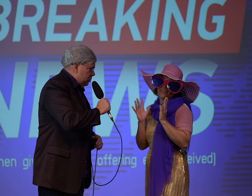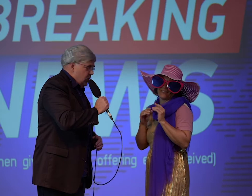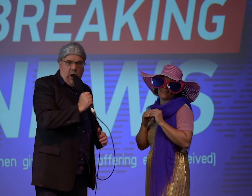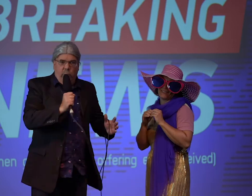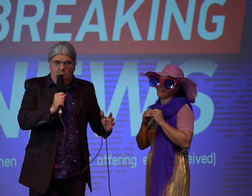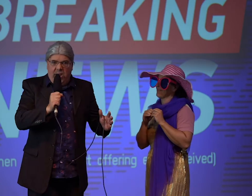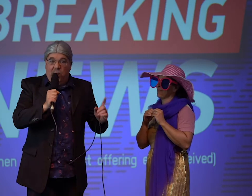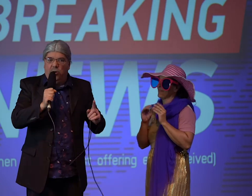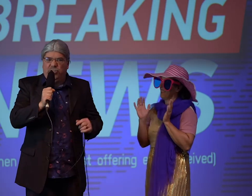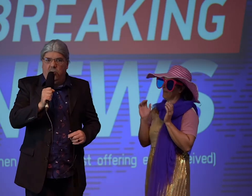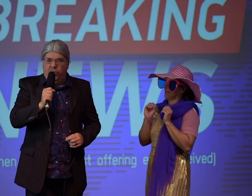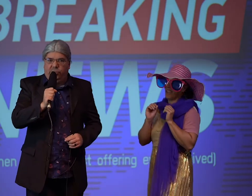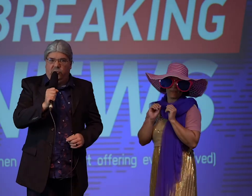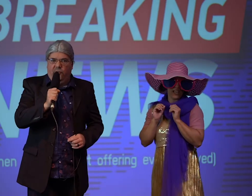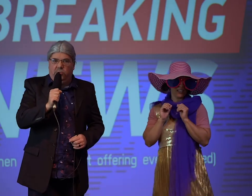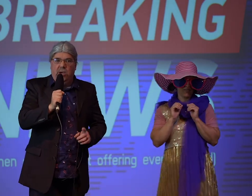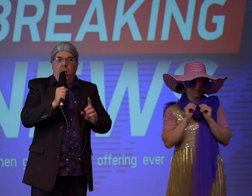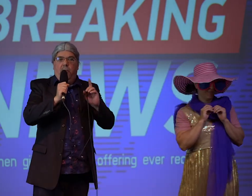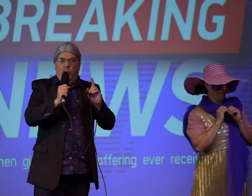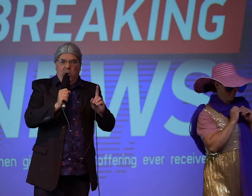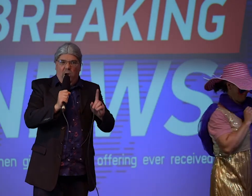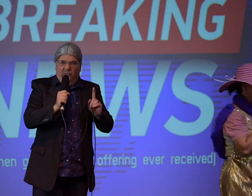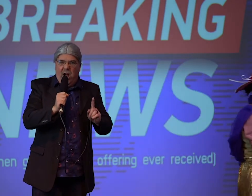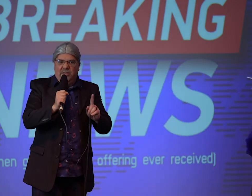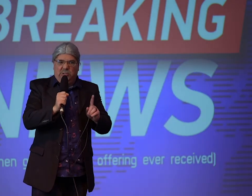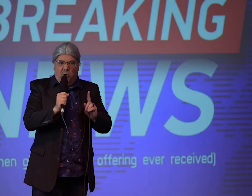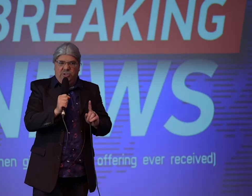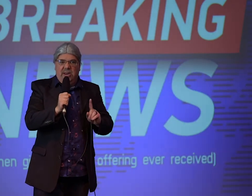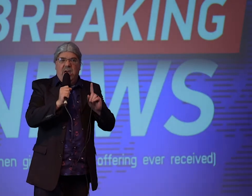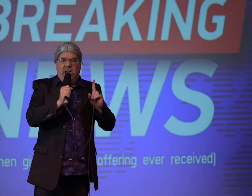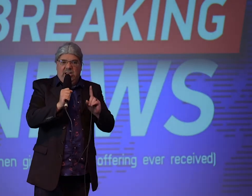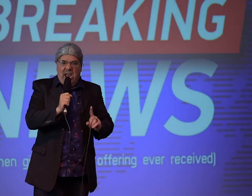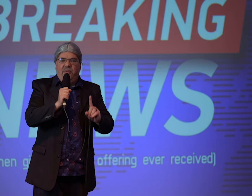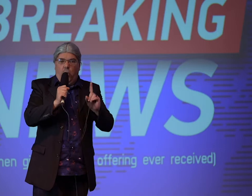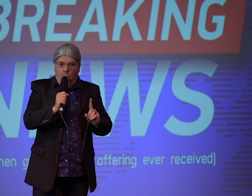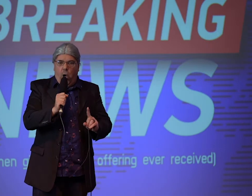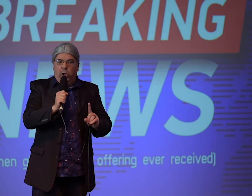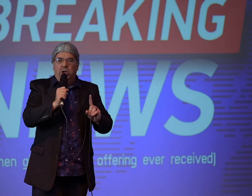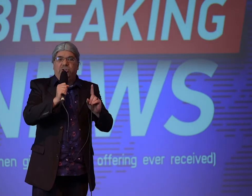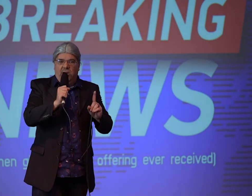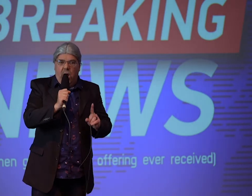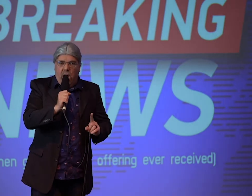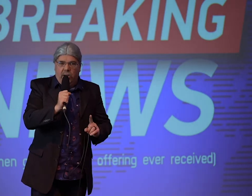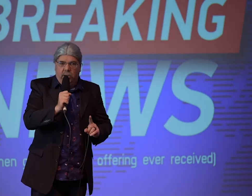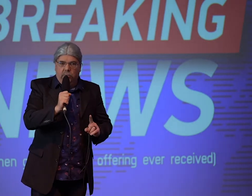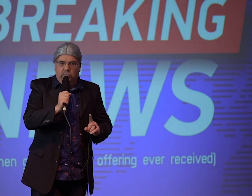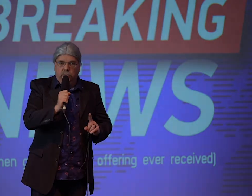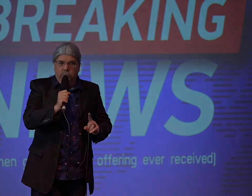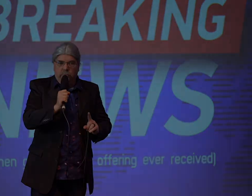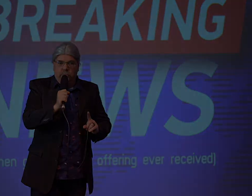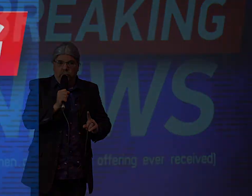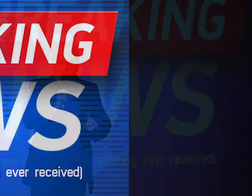here we go again we're still on the search folks but we will find this person that gave it all to God